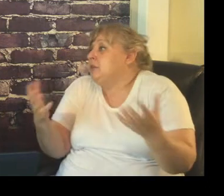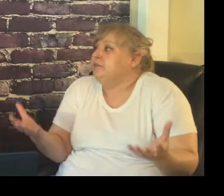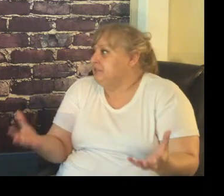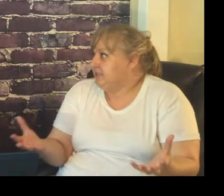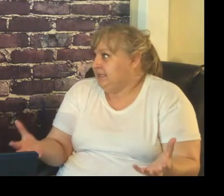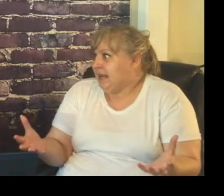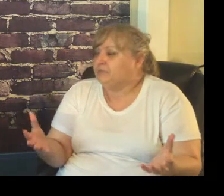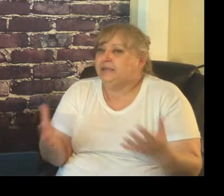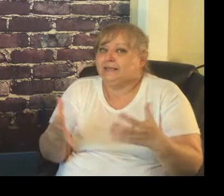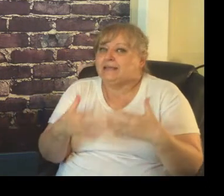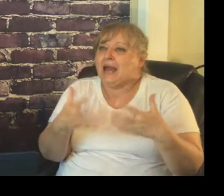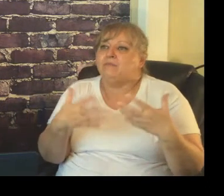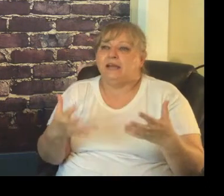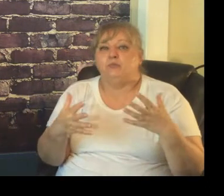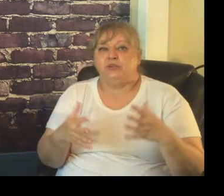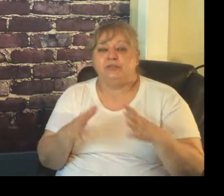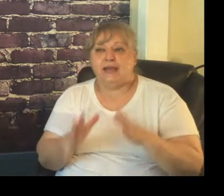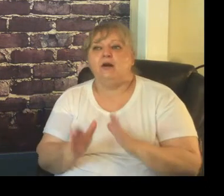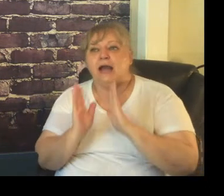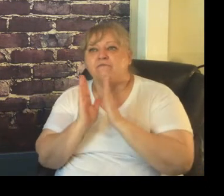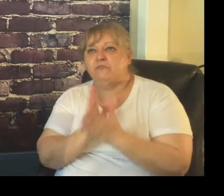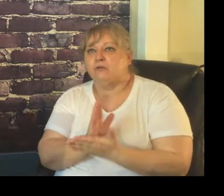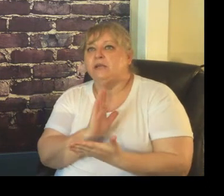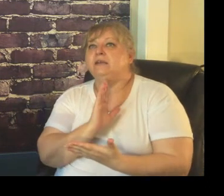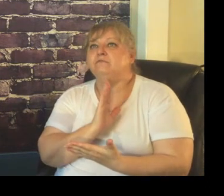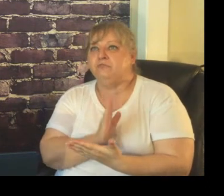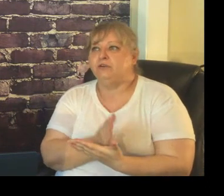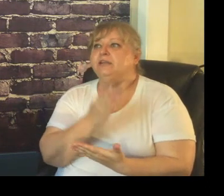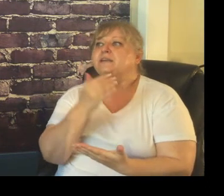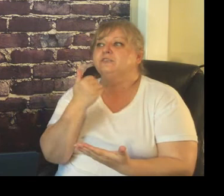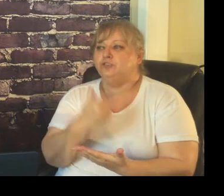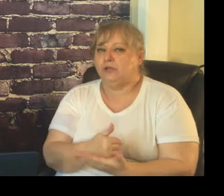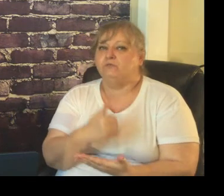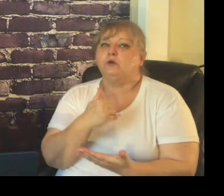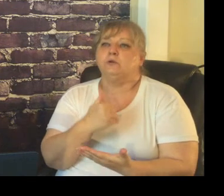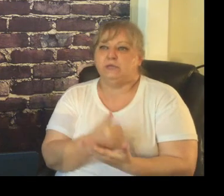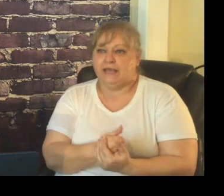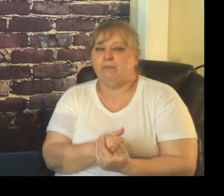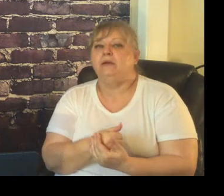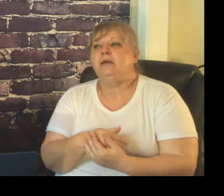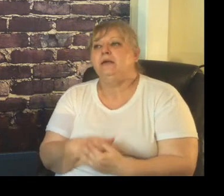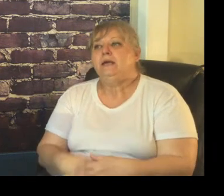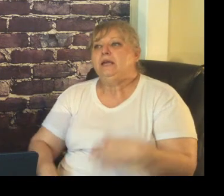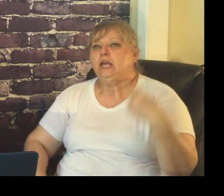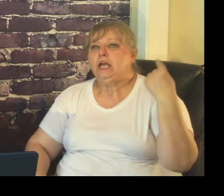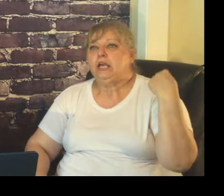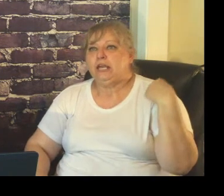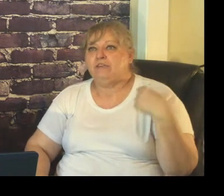love to see that because I'm that person now I'm very straightforward with them if